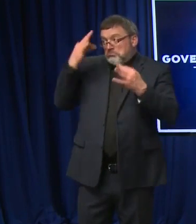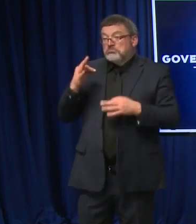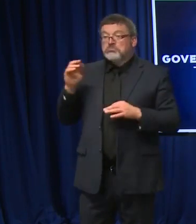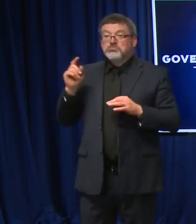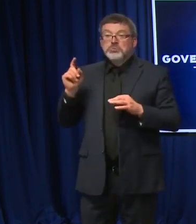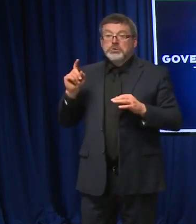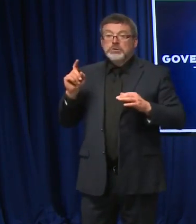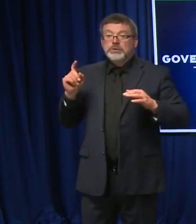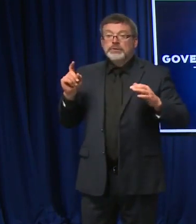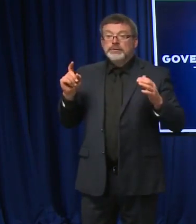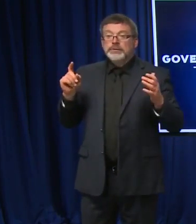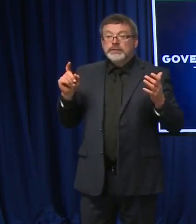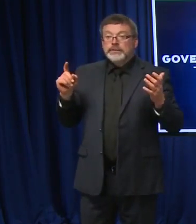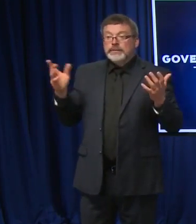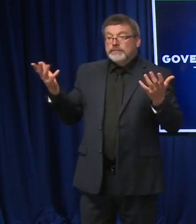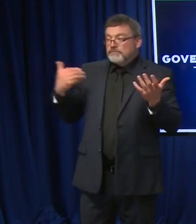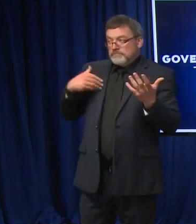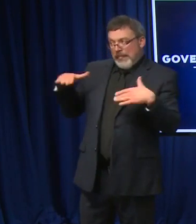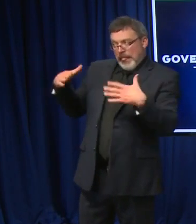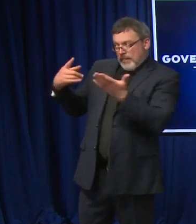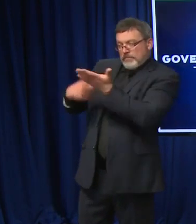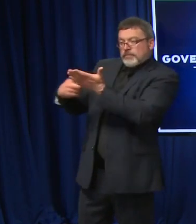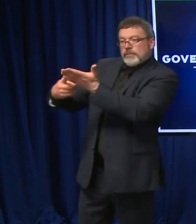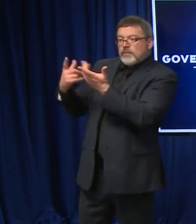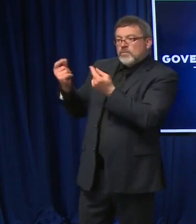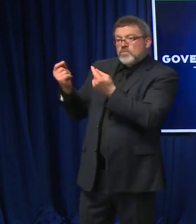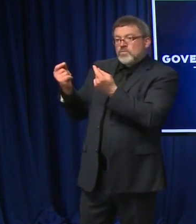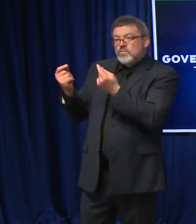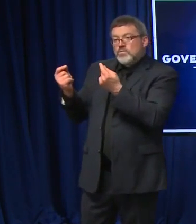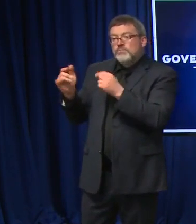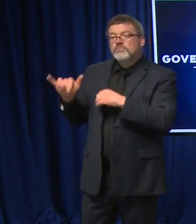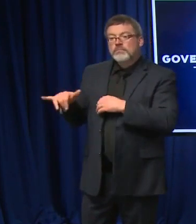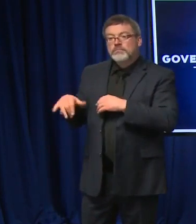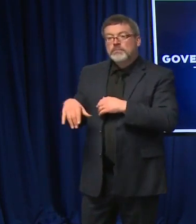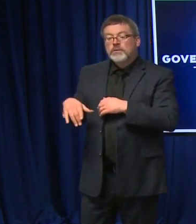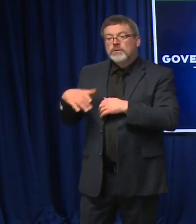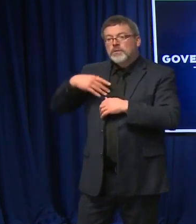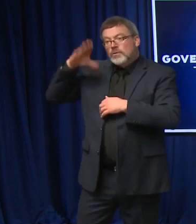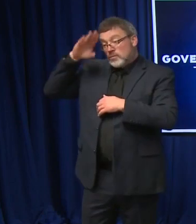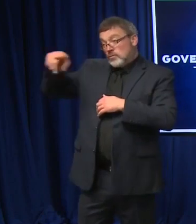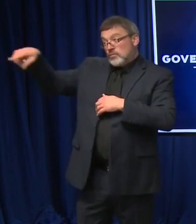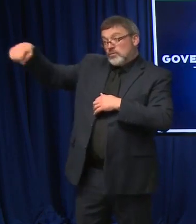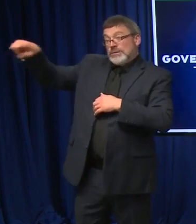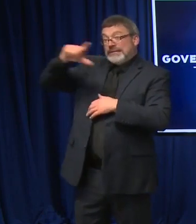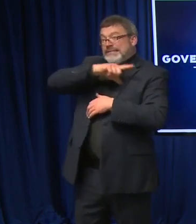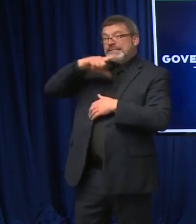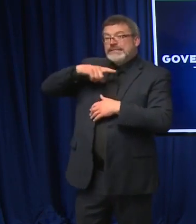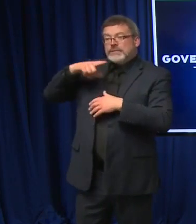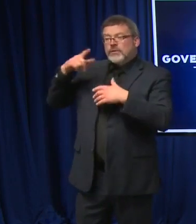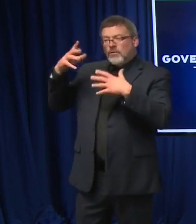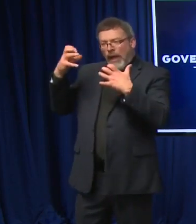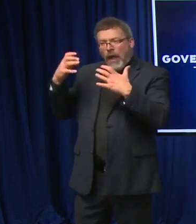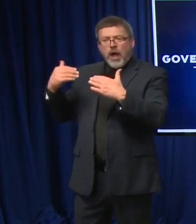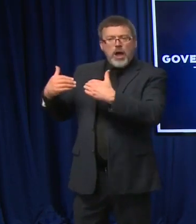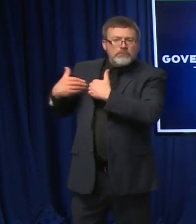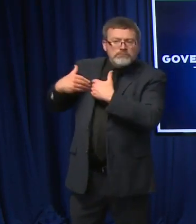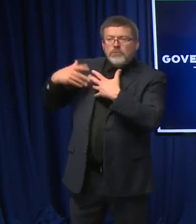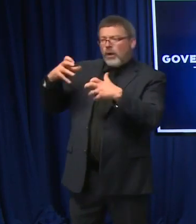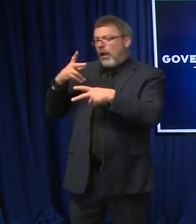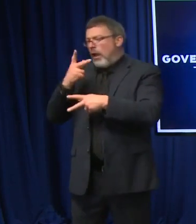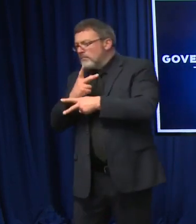to defer to them. I don't know. That's completely their choice. But I know they're looking at it. They're trying to be very responsible about it. They're listening to all